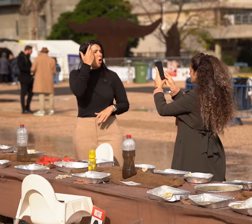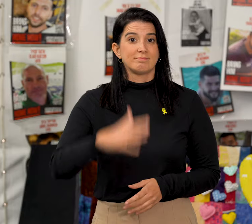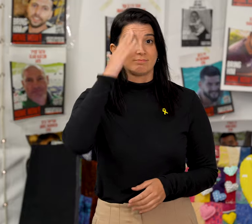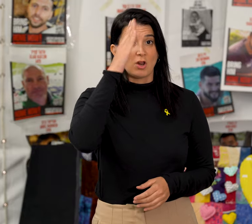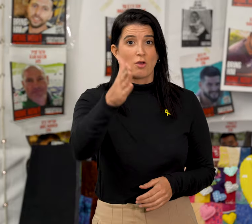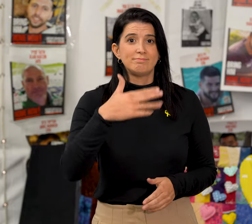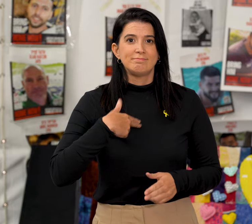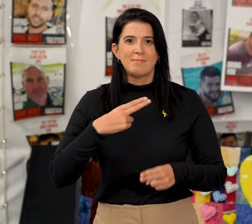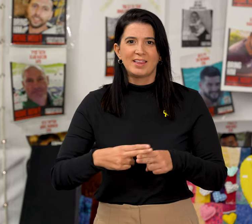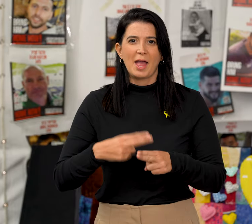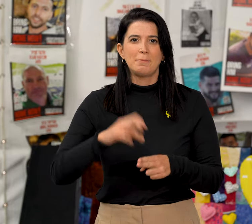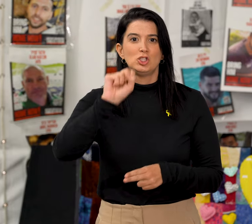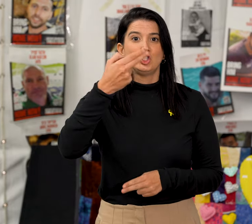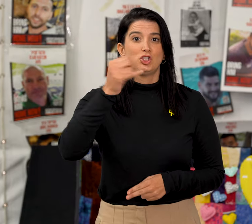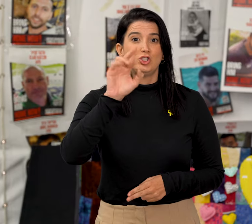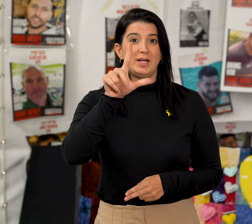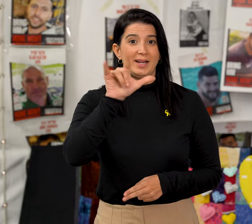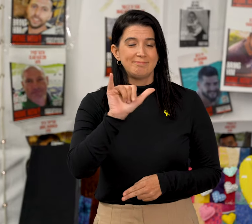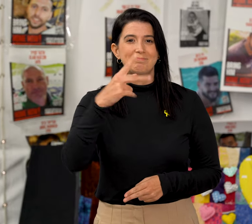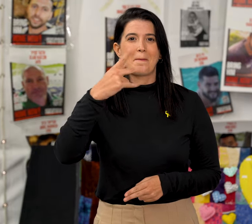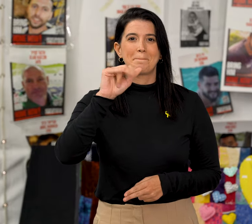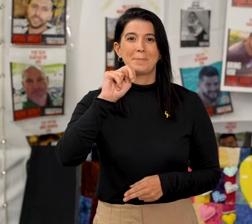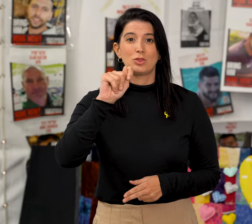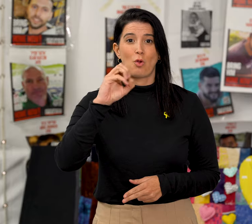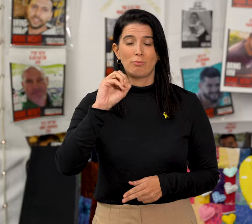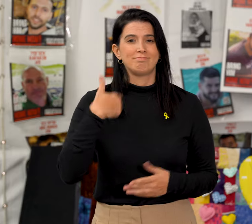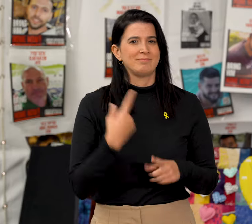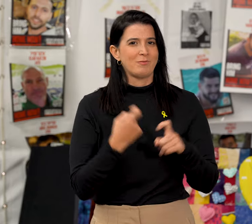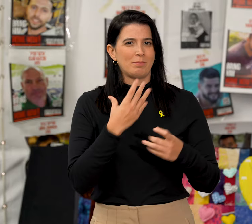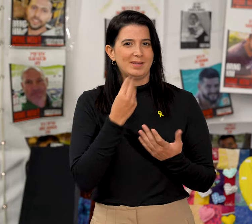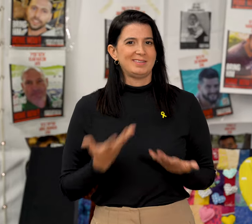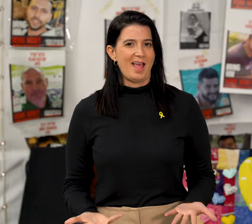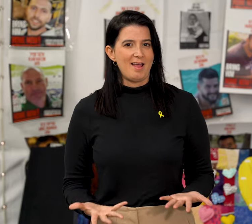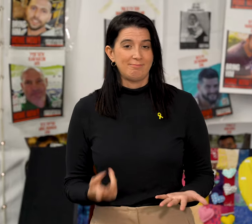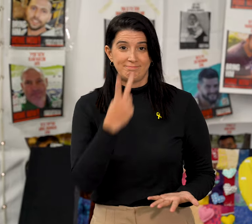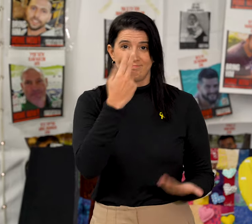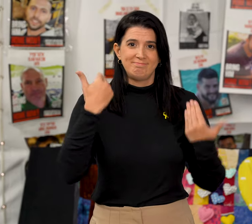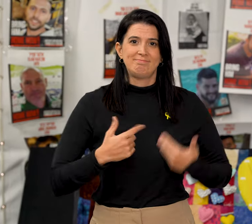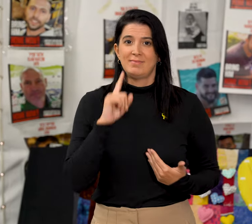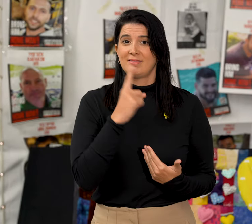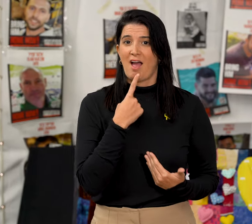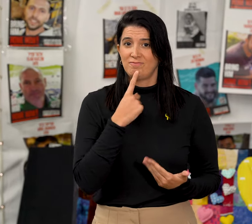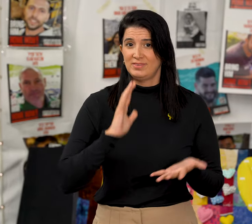Hello, my name is Shirley Pinto. I'm from Israel. I'm a Deaf person.